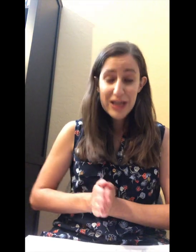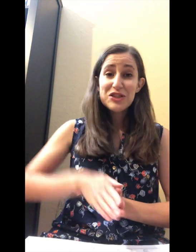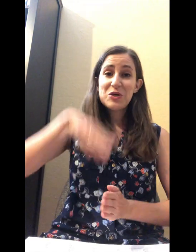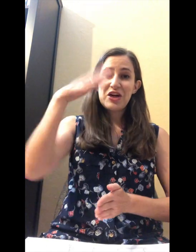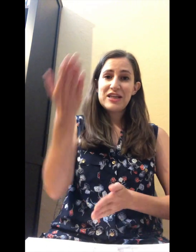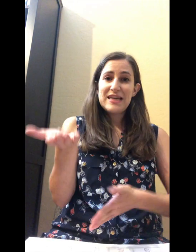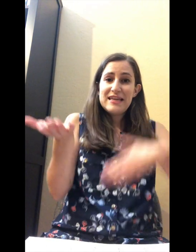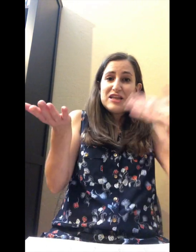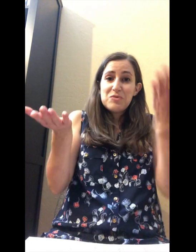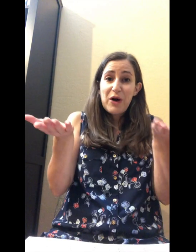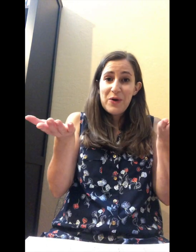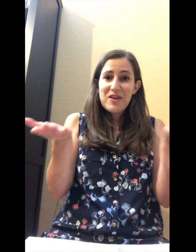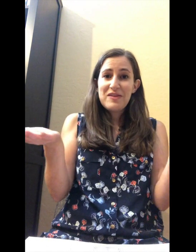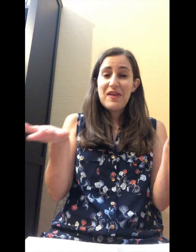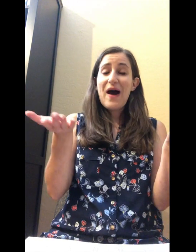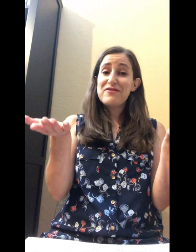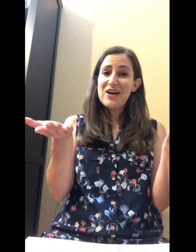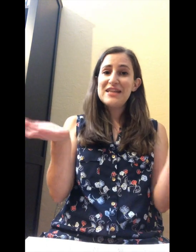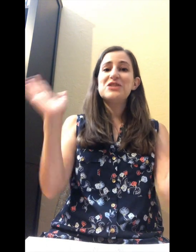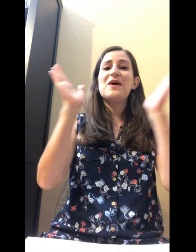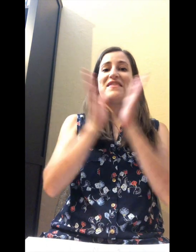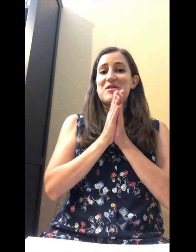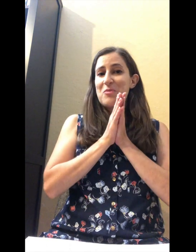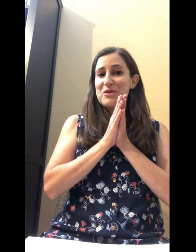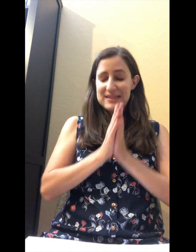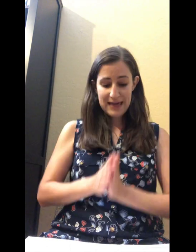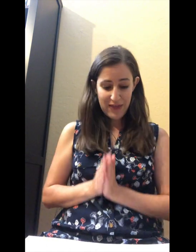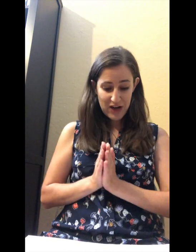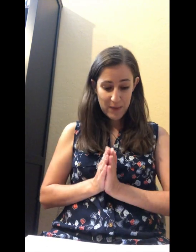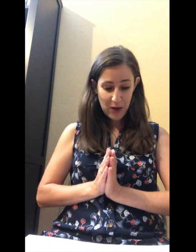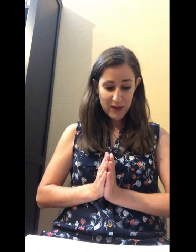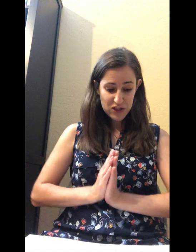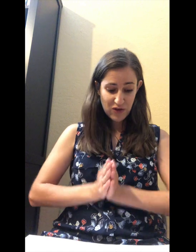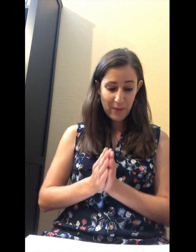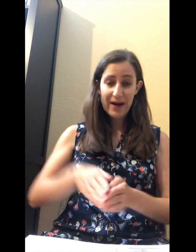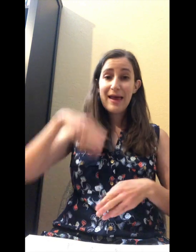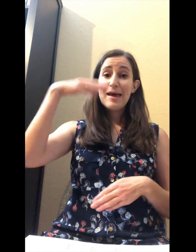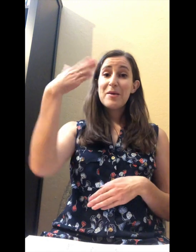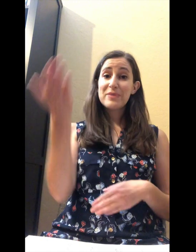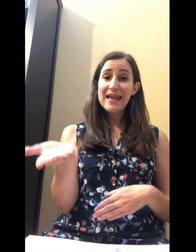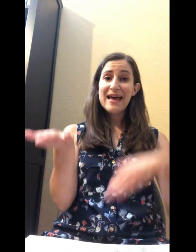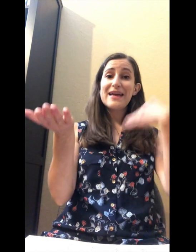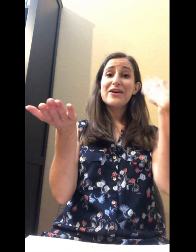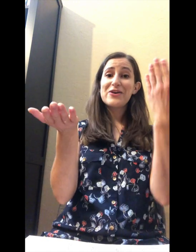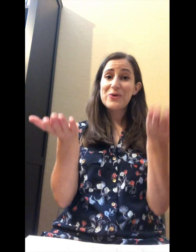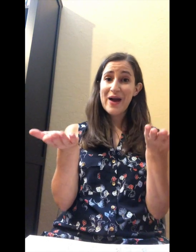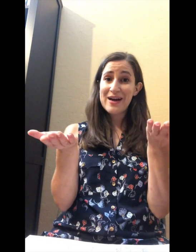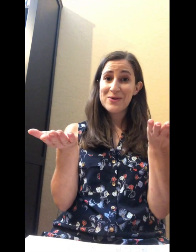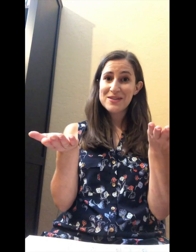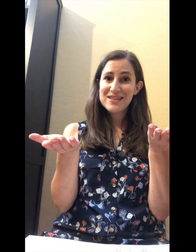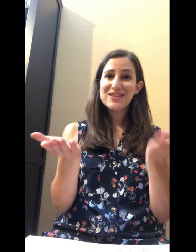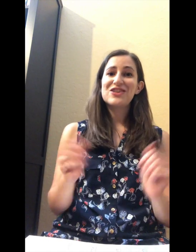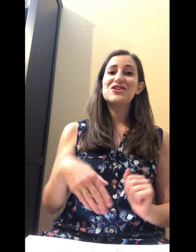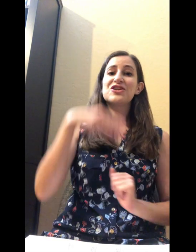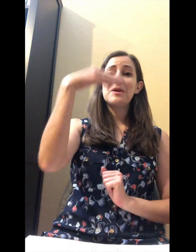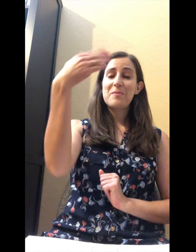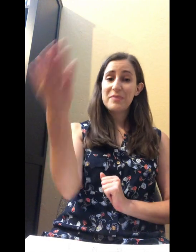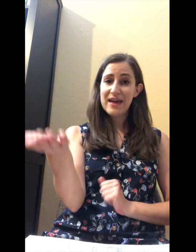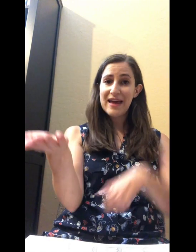So you're going to save each part with after I do and then put it together. Here we go. Let's try one. Play. Ground. Your turn. Play.